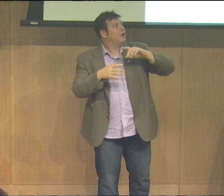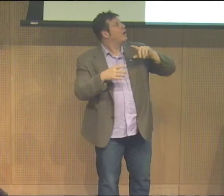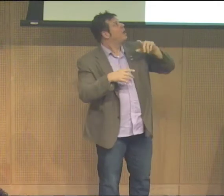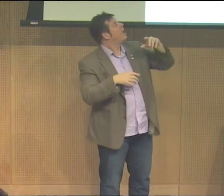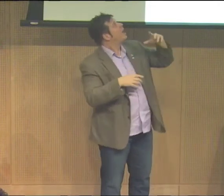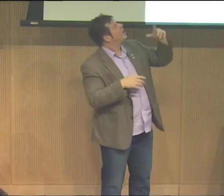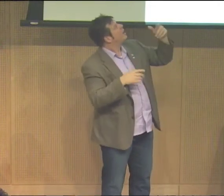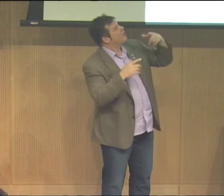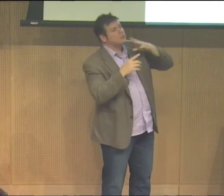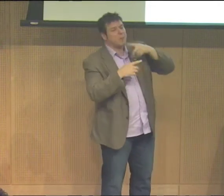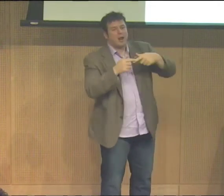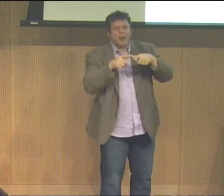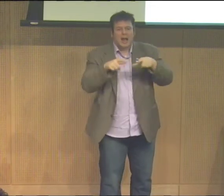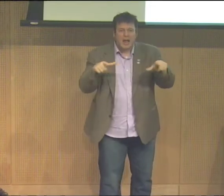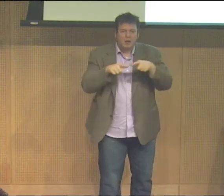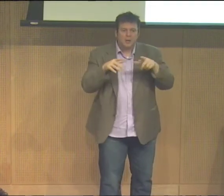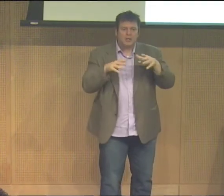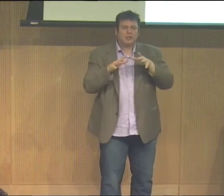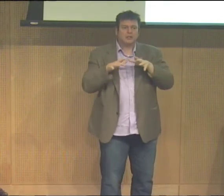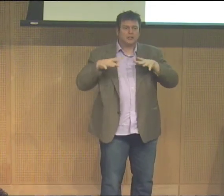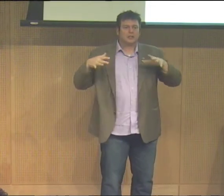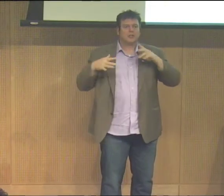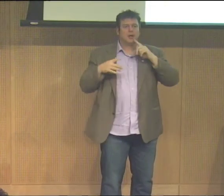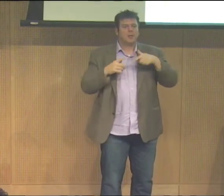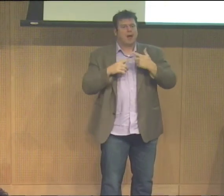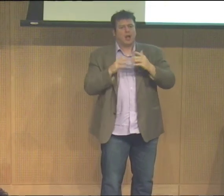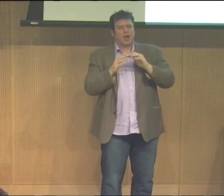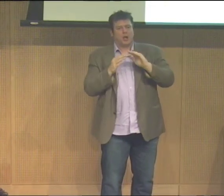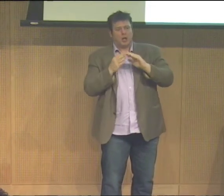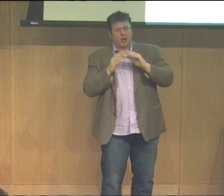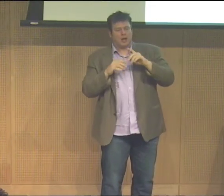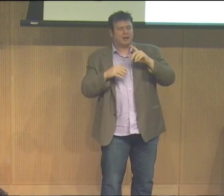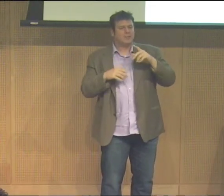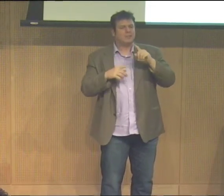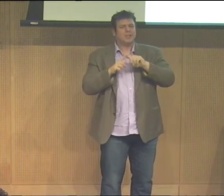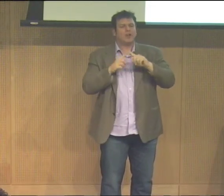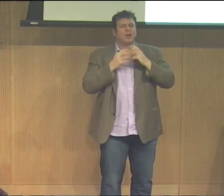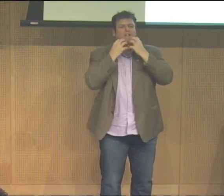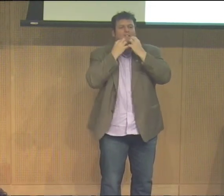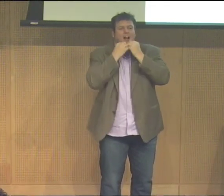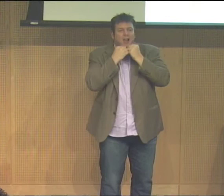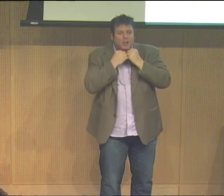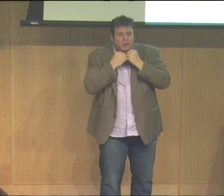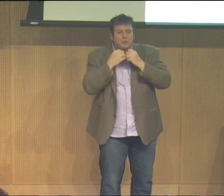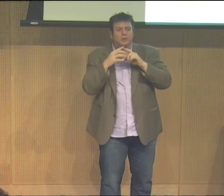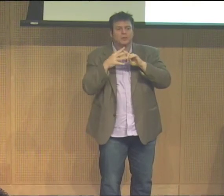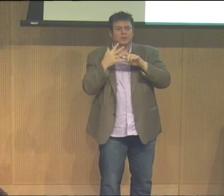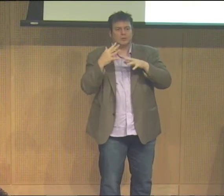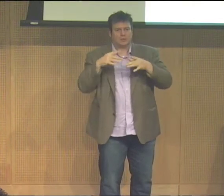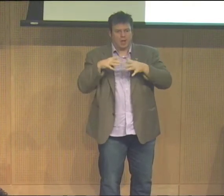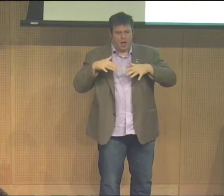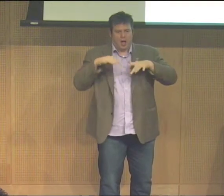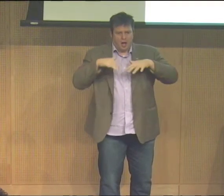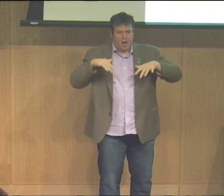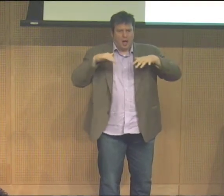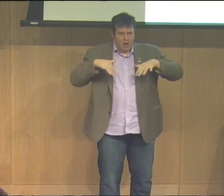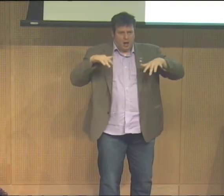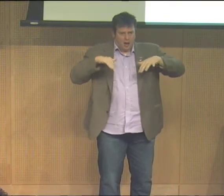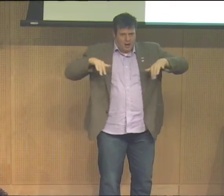circle and be in the hinterlands of that, but that's the core. And then the language particular area speaks to values and the elements